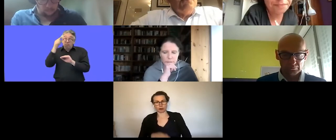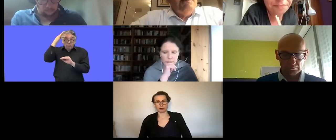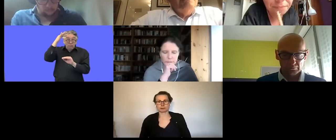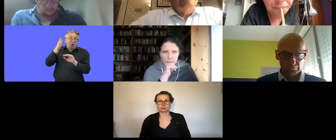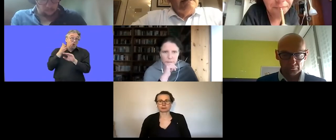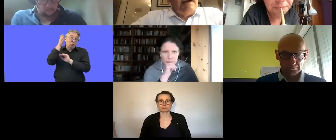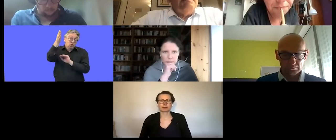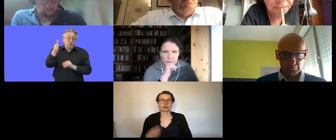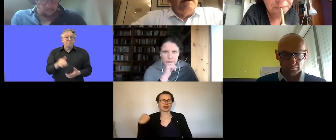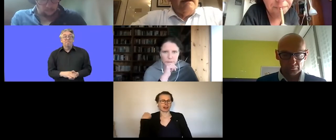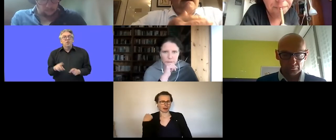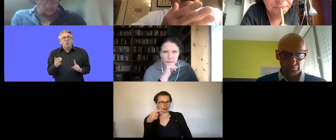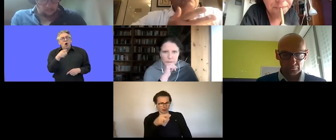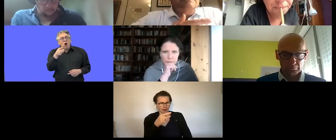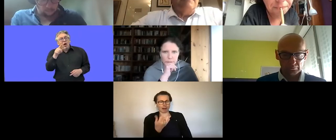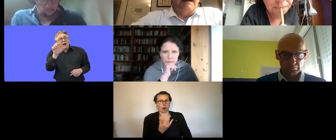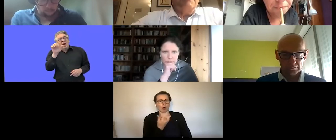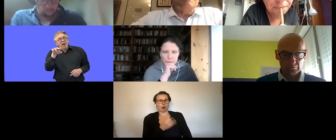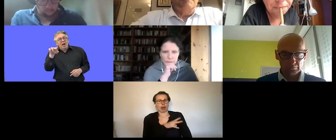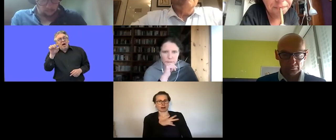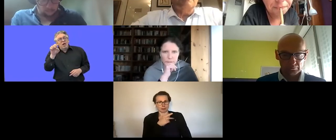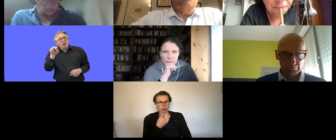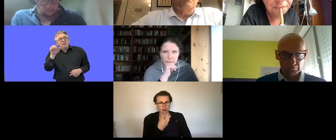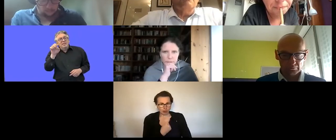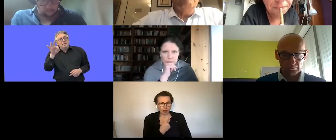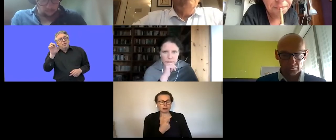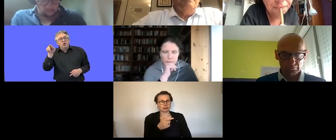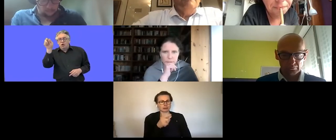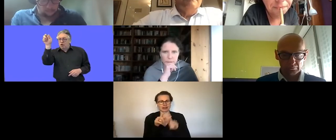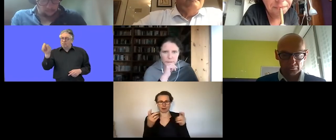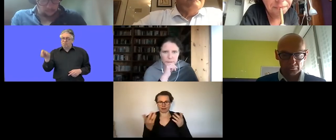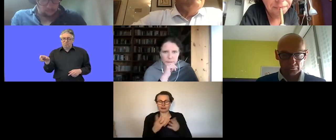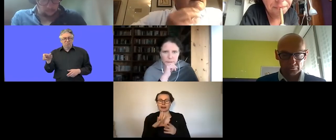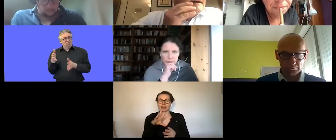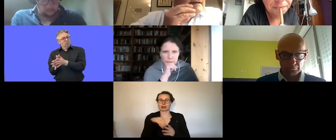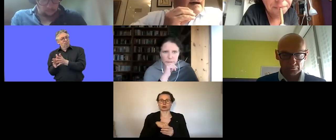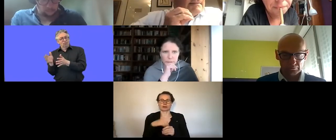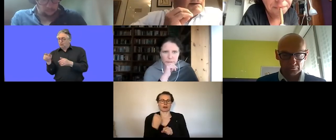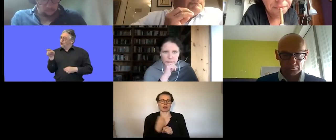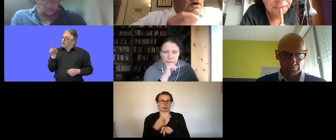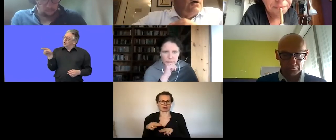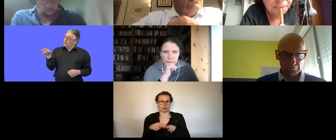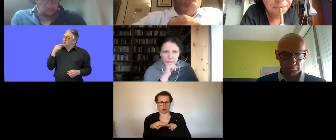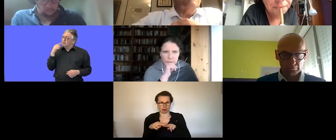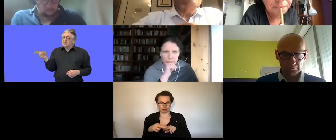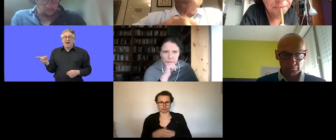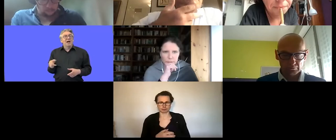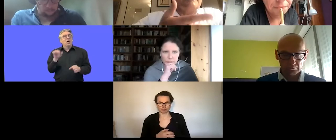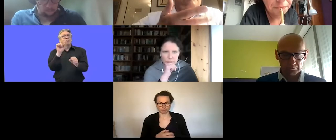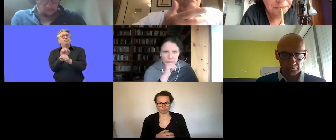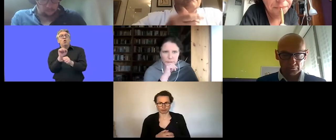miss langensiepen already mentioned it you were talking about the the inclusive labor market